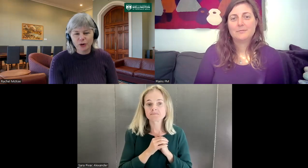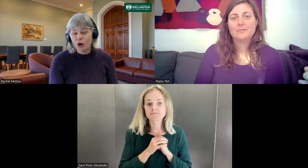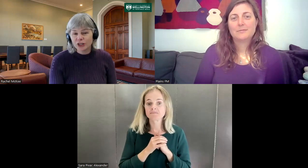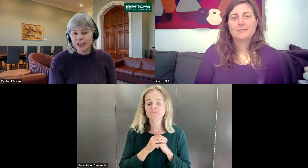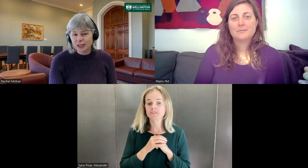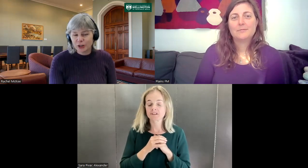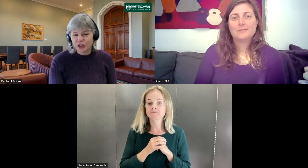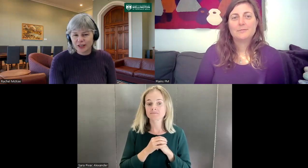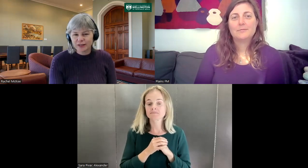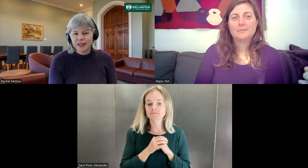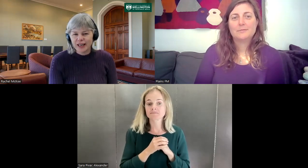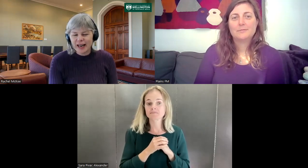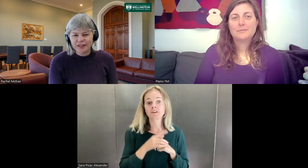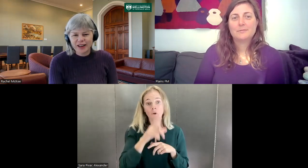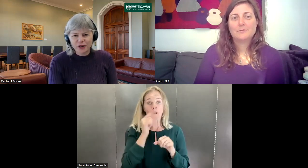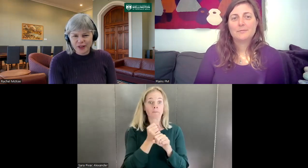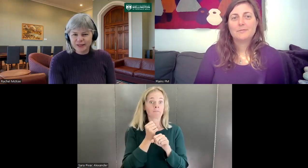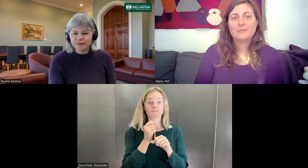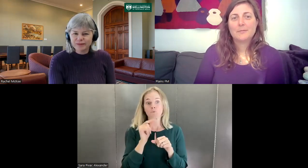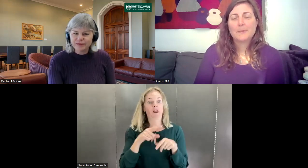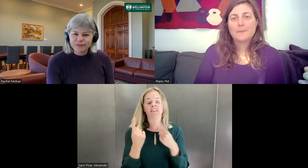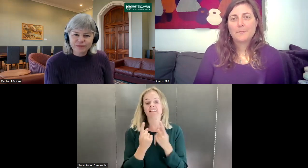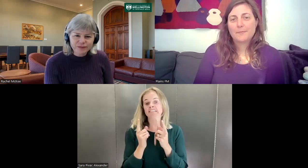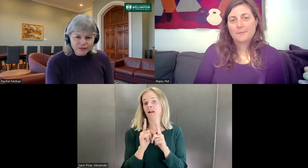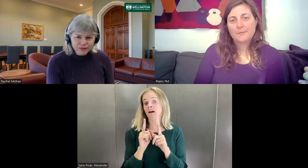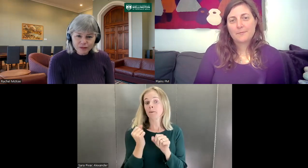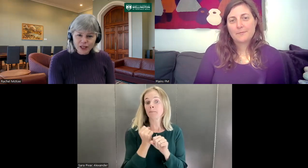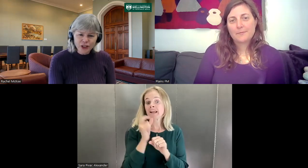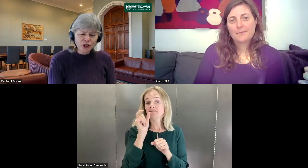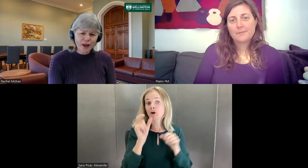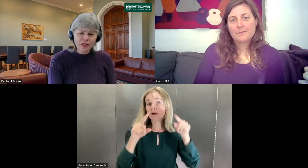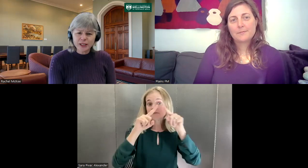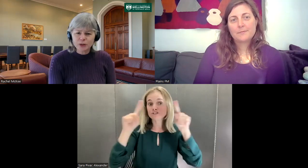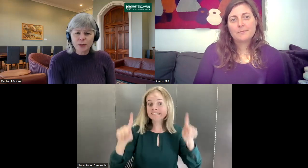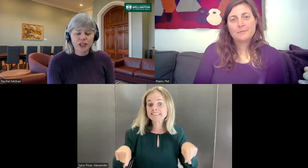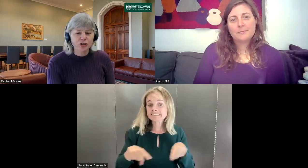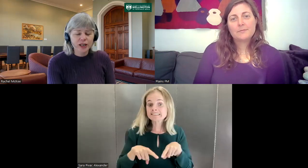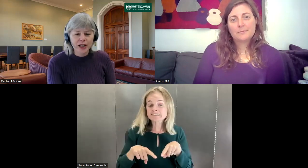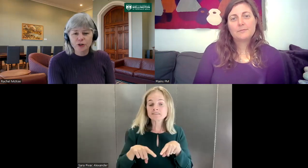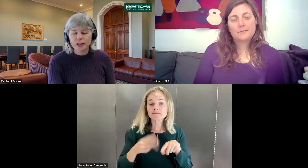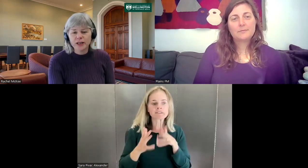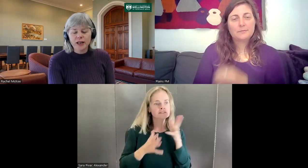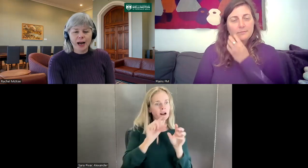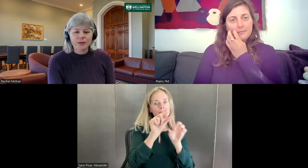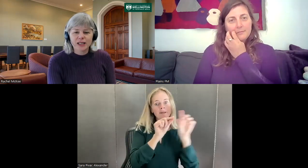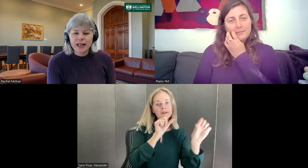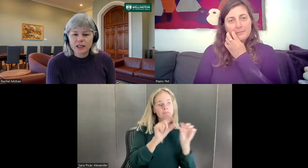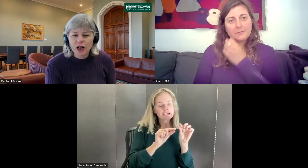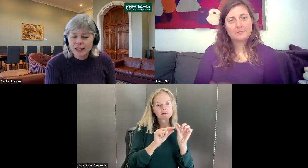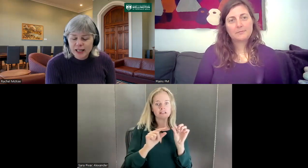context, which is an added value thing. You can do other things from the dictionary, like you can select signs that